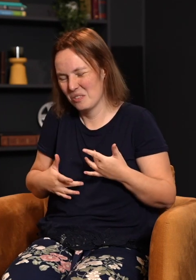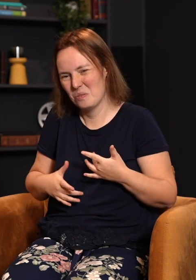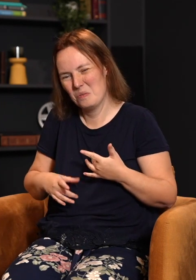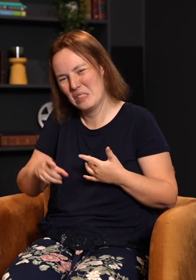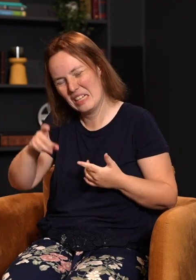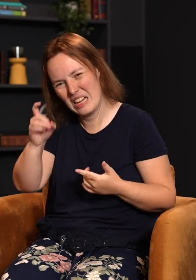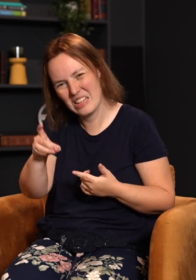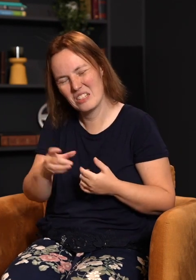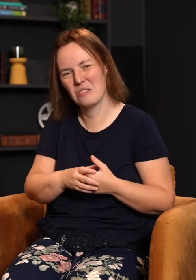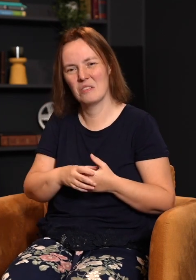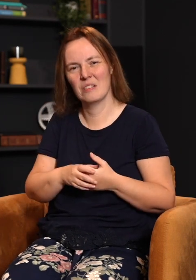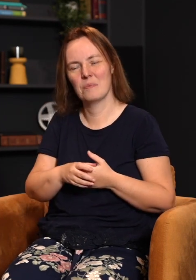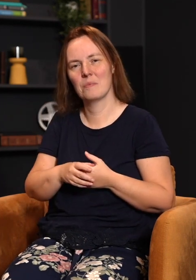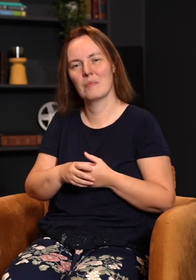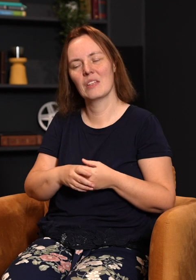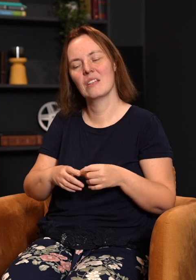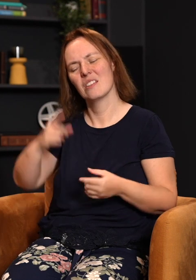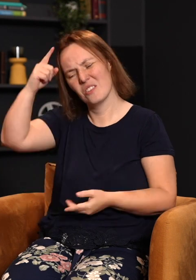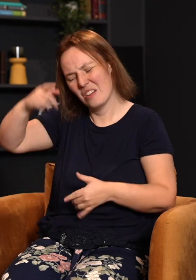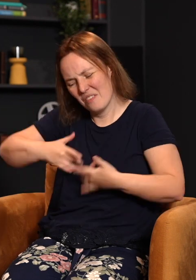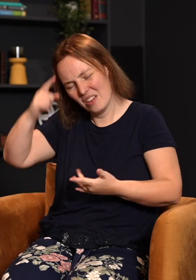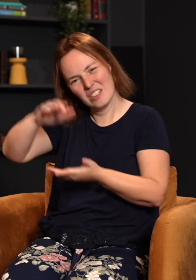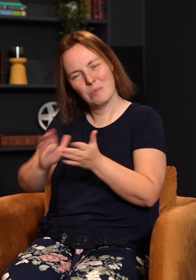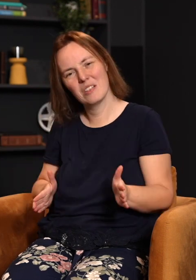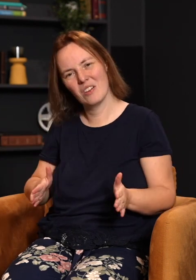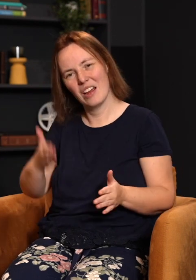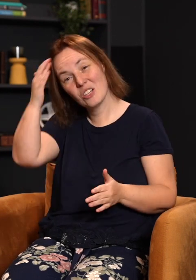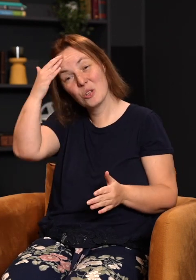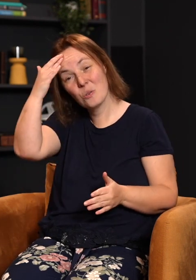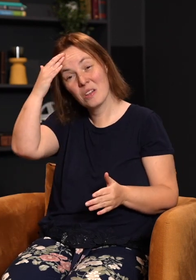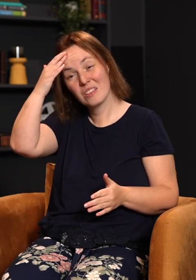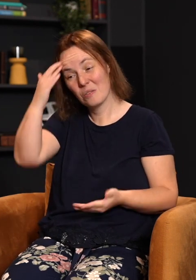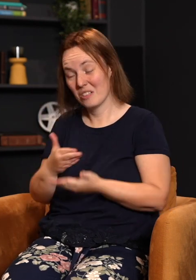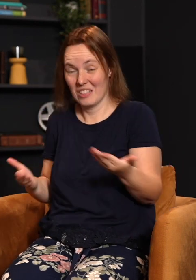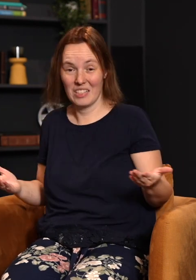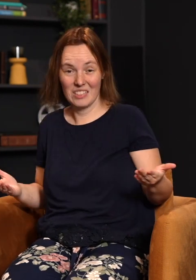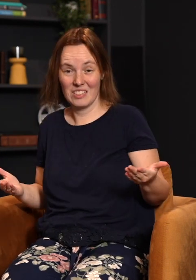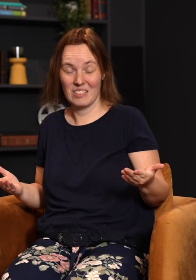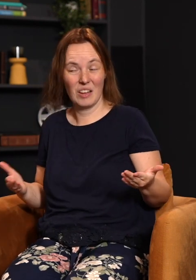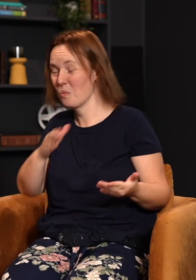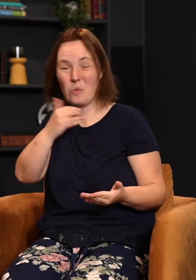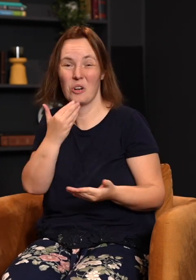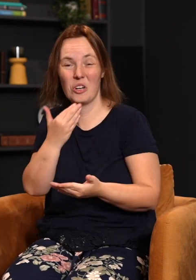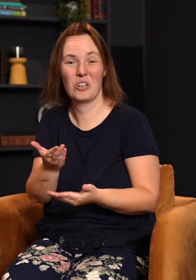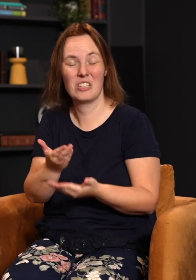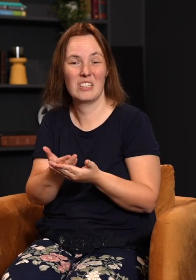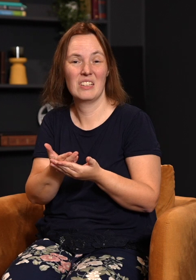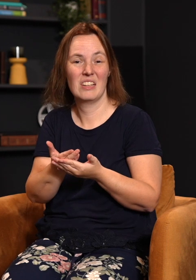had to do that. So I always felt as a believer that I knew there were things out there that were not good, but I never felt I was missing out, because I knew the right choices